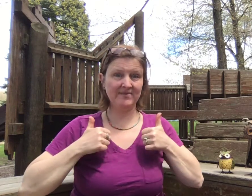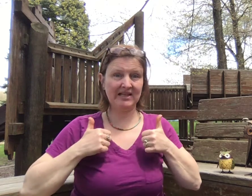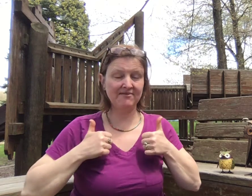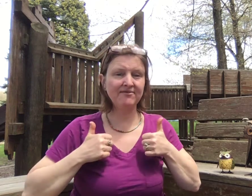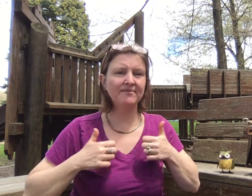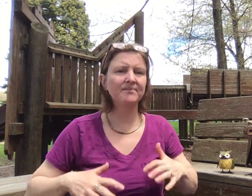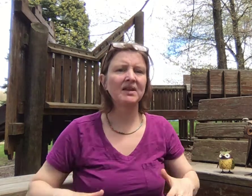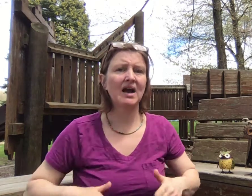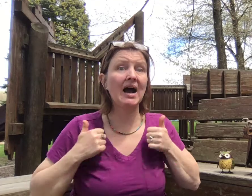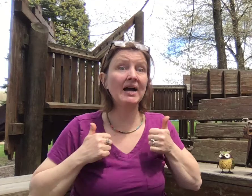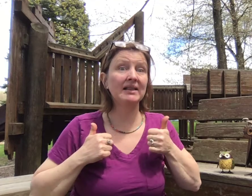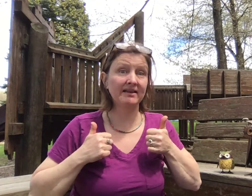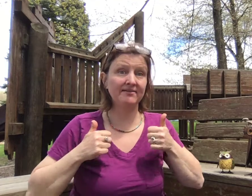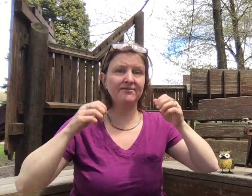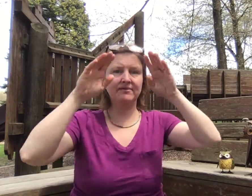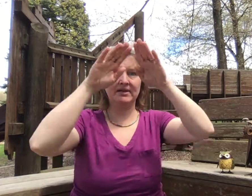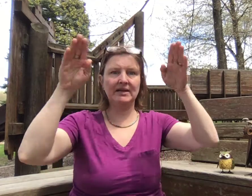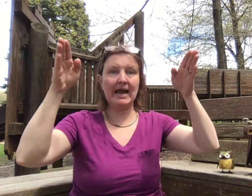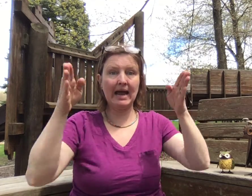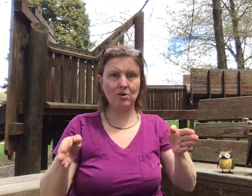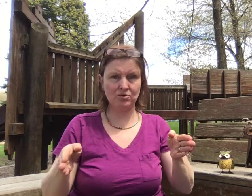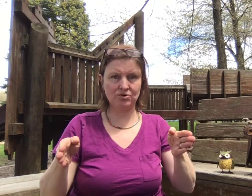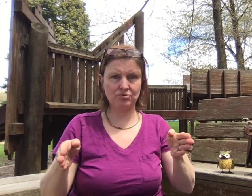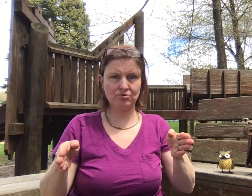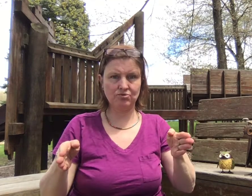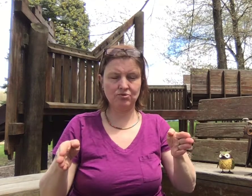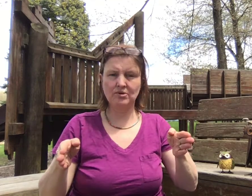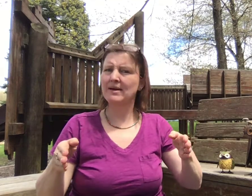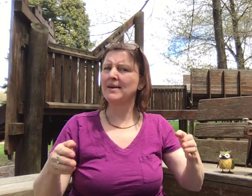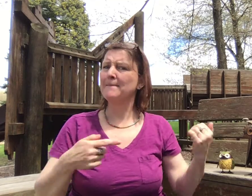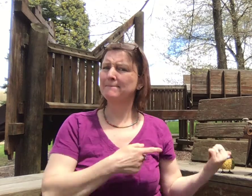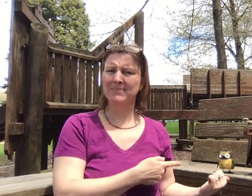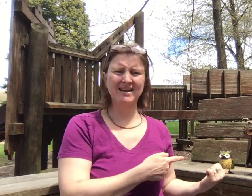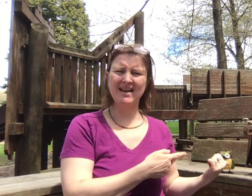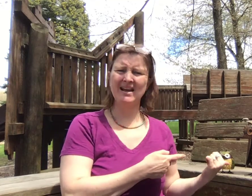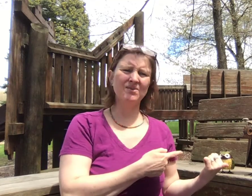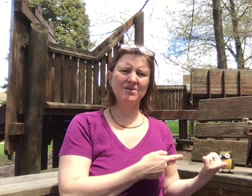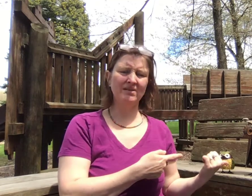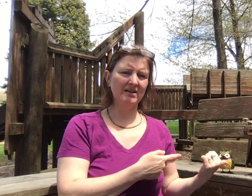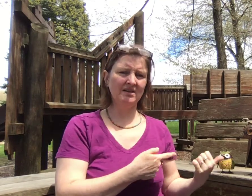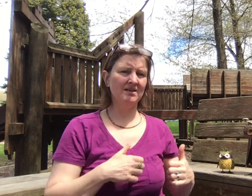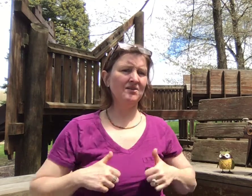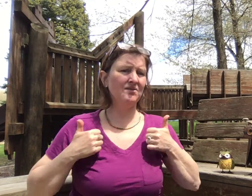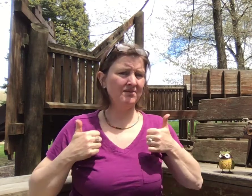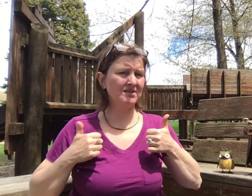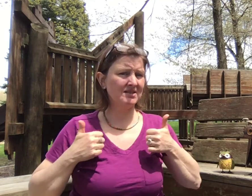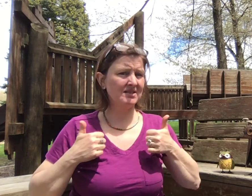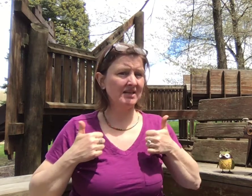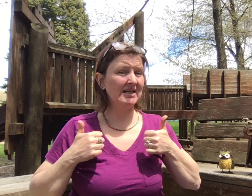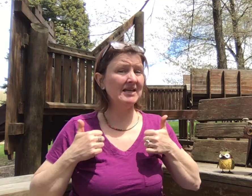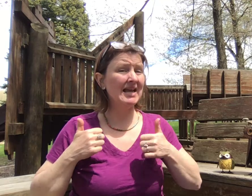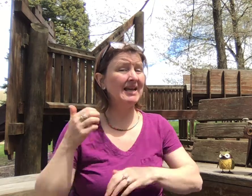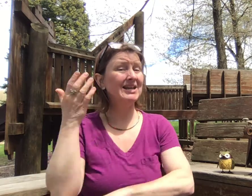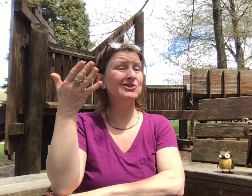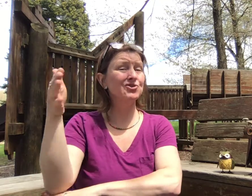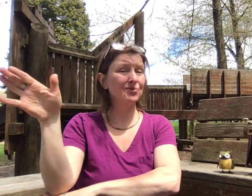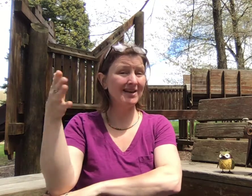Live. I live in a house. But an owl lives in a tree,